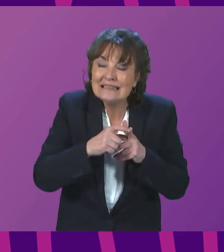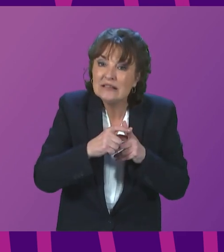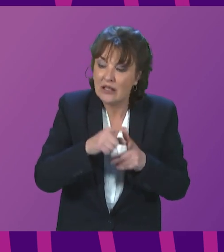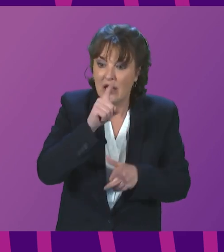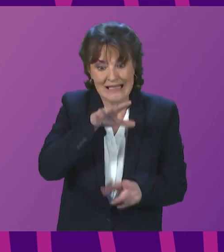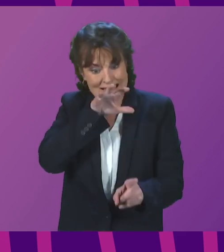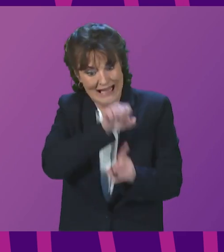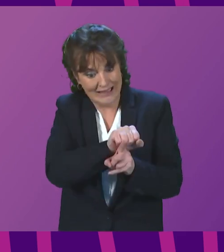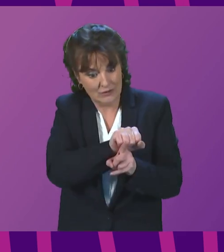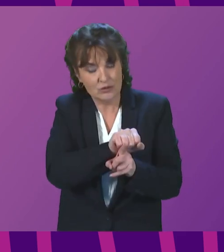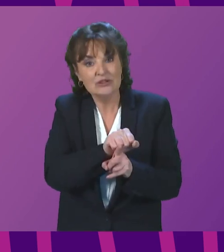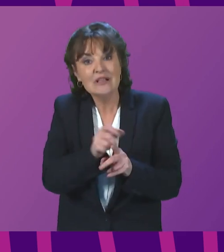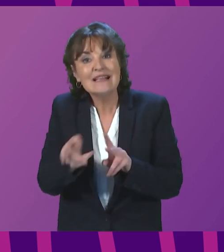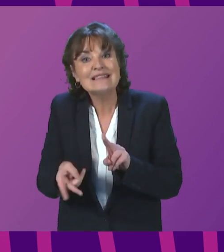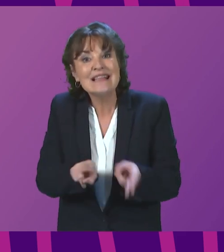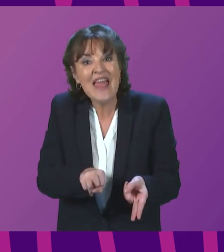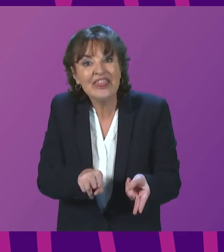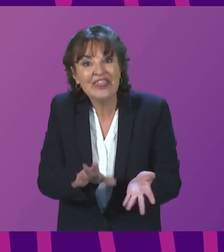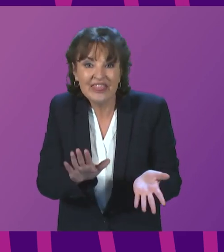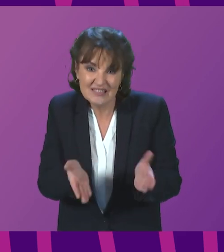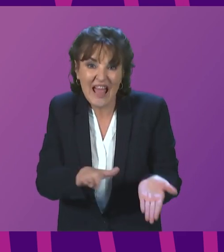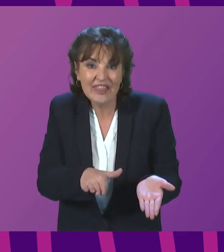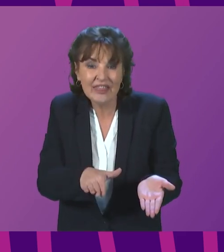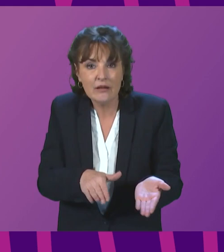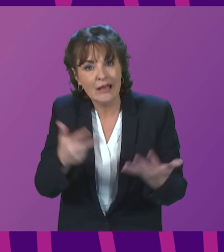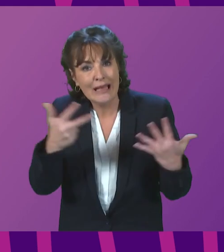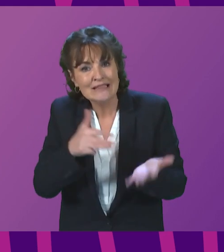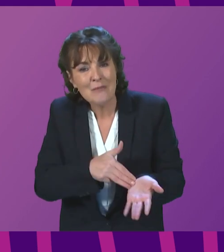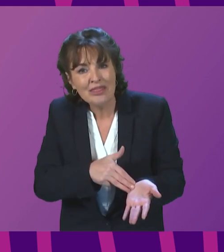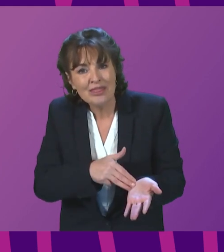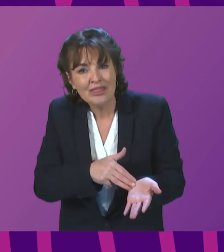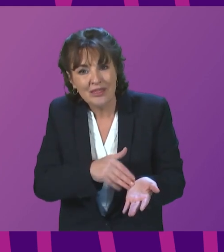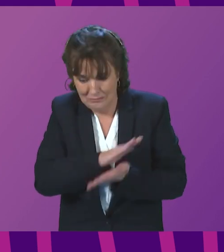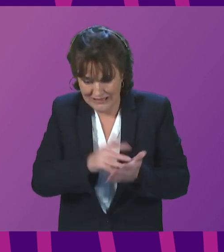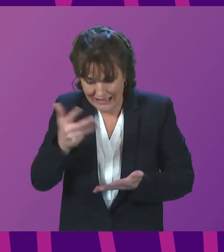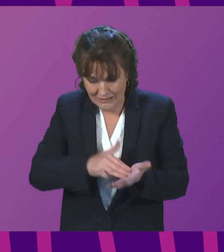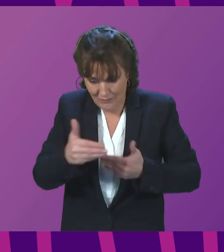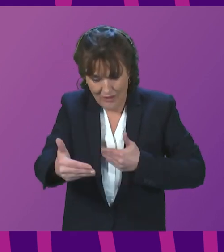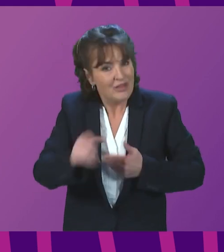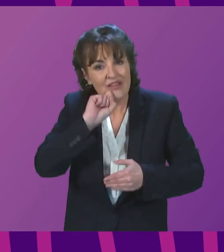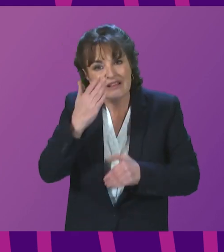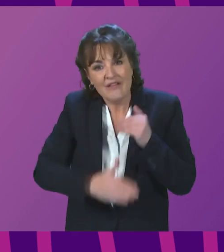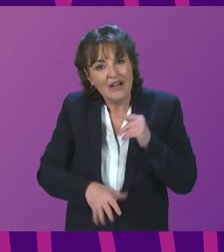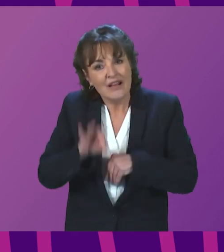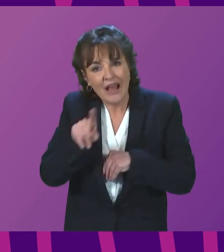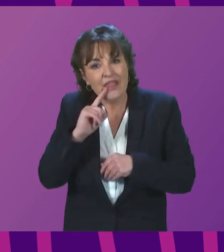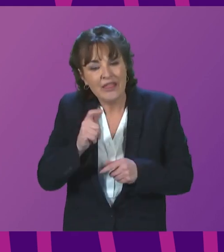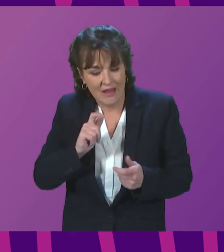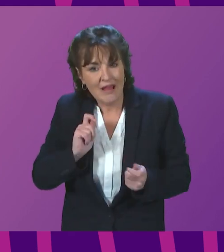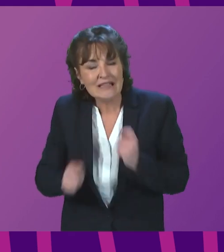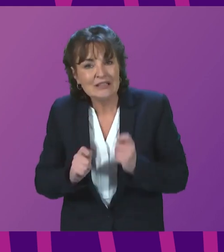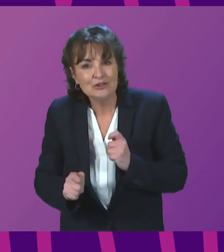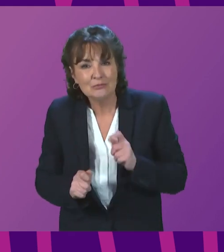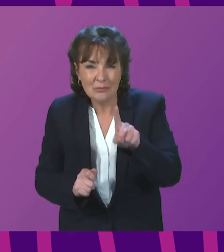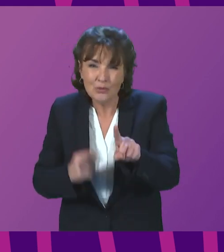diagnosis. Some will never get the adaptations that they need. As the report rightly states, people with MND should be making